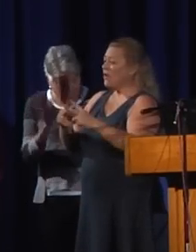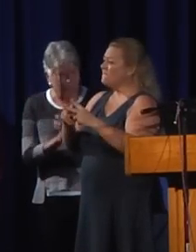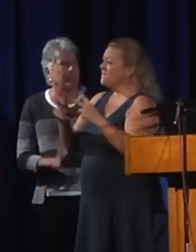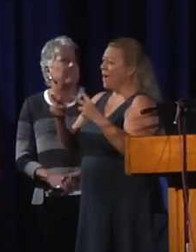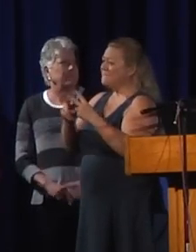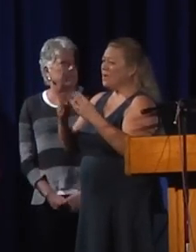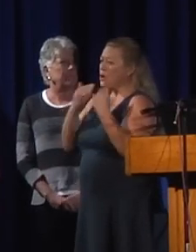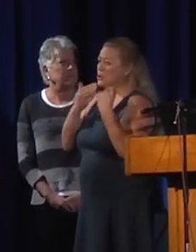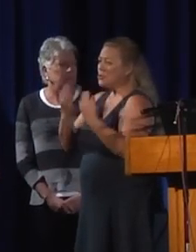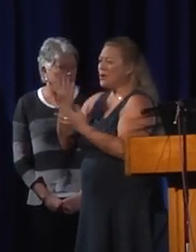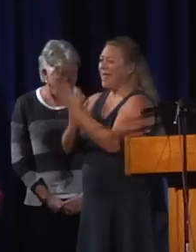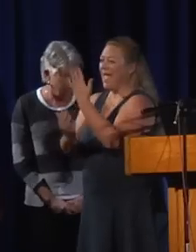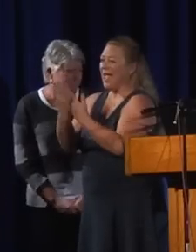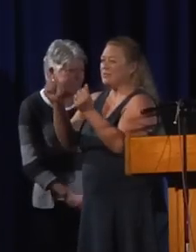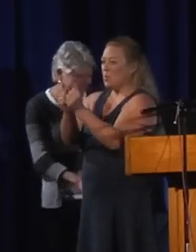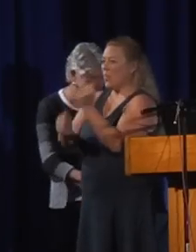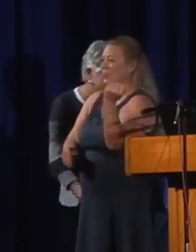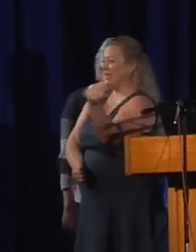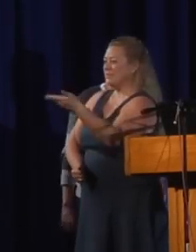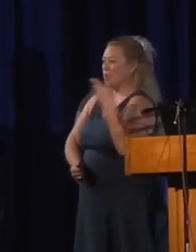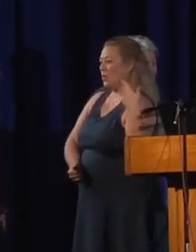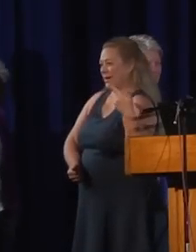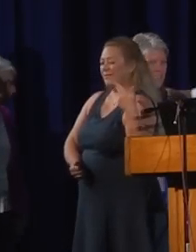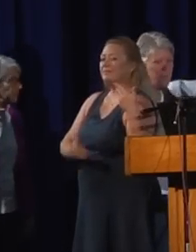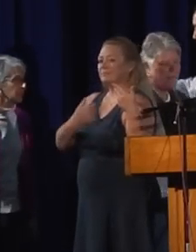So we'll start with Congresswoman Julia Brownlee.